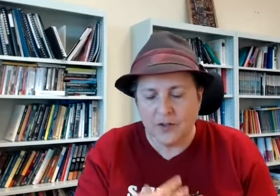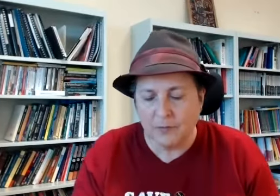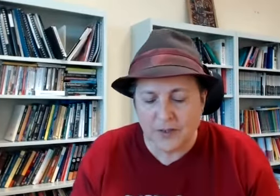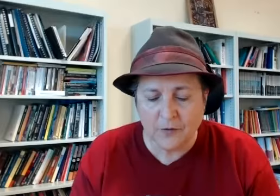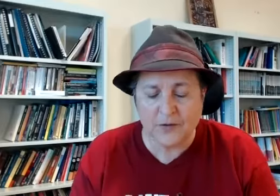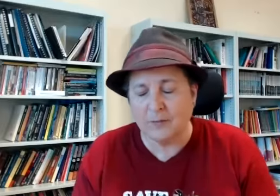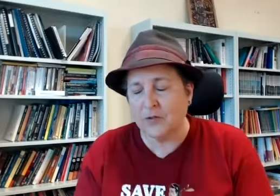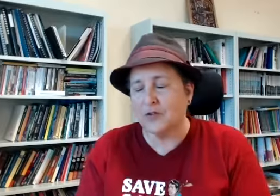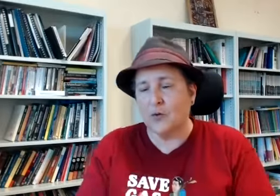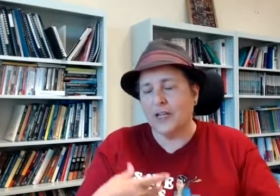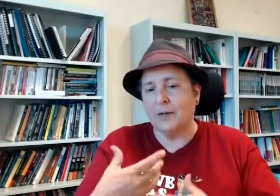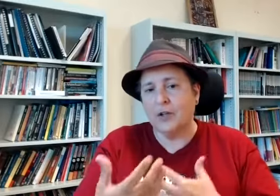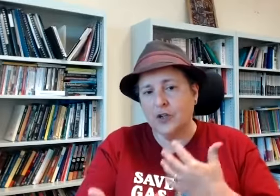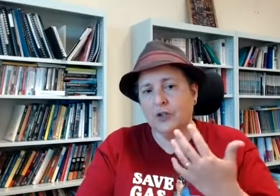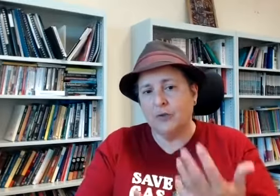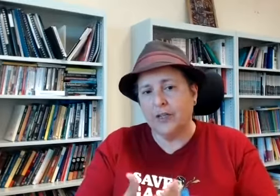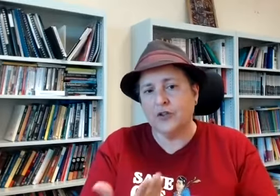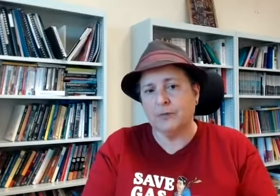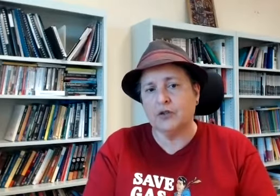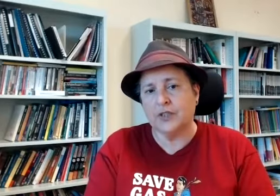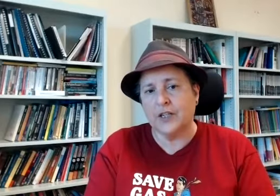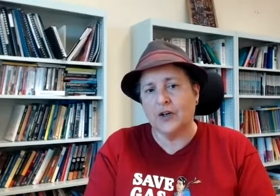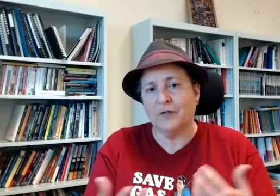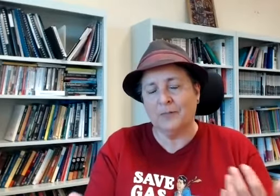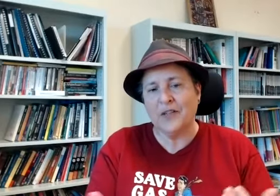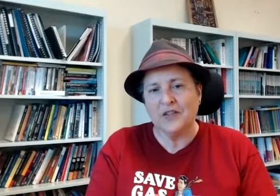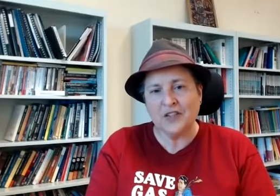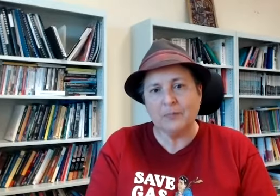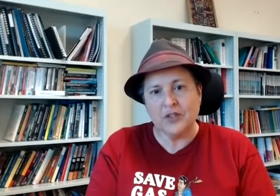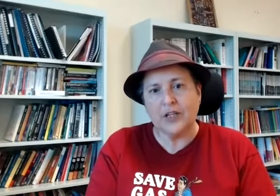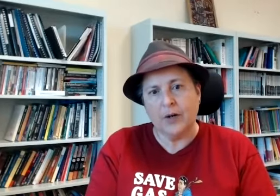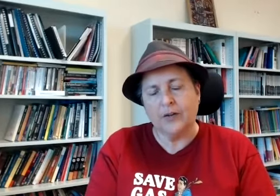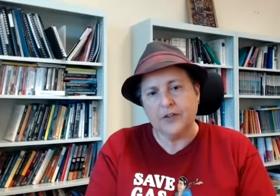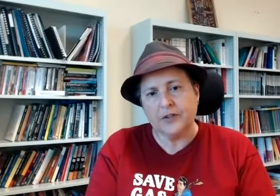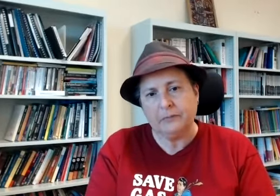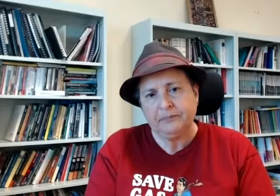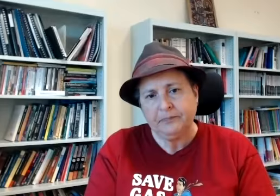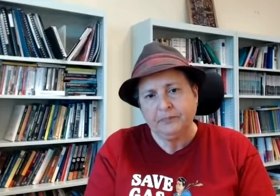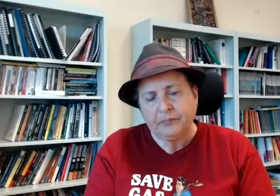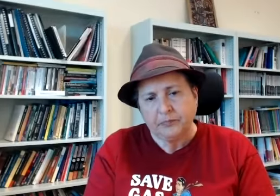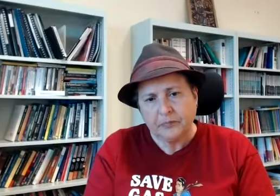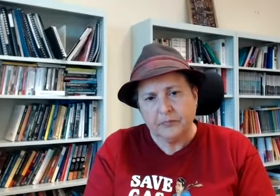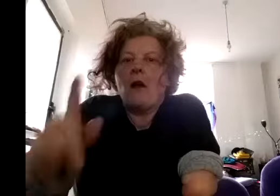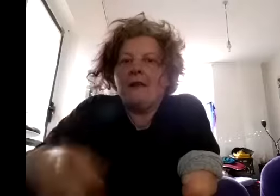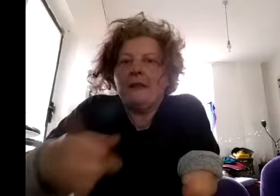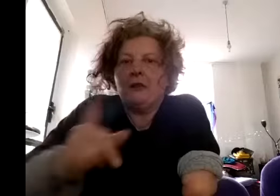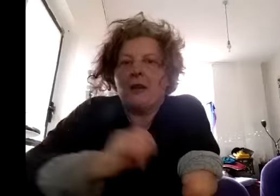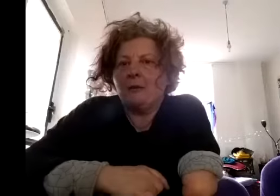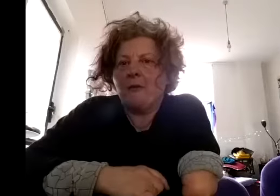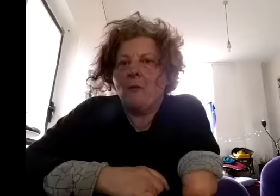myself as i'm sort of talking here because you can really do some interesting kind of um slapstick around this well i i think you're a great performer i